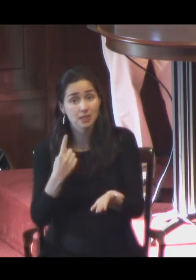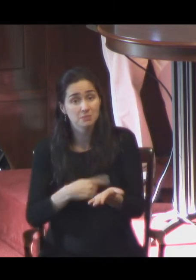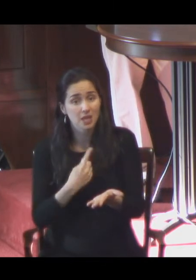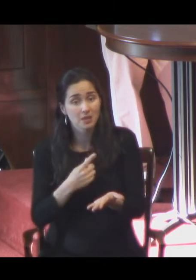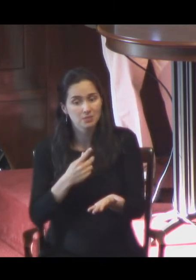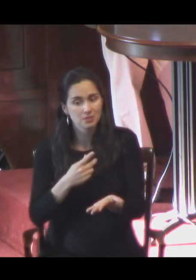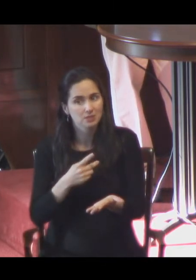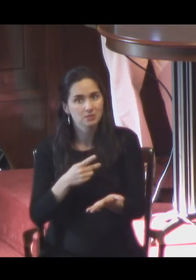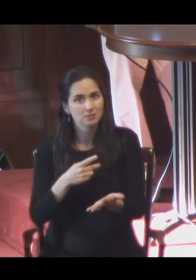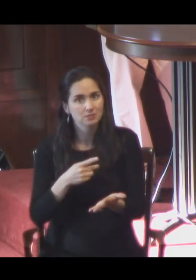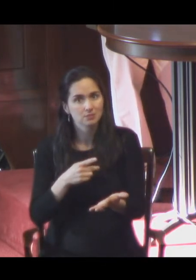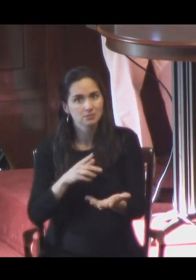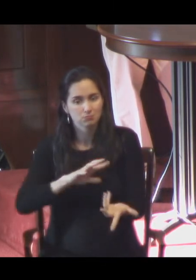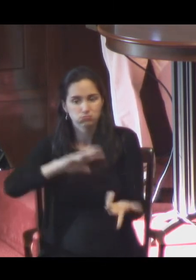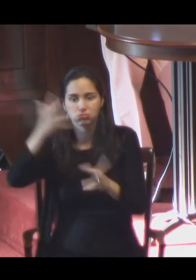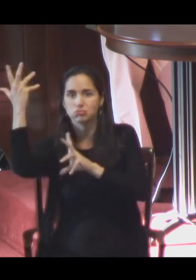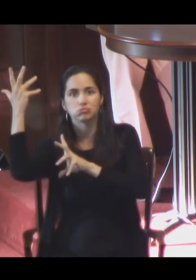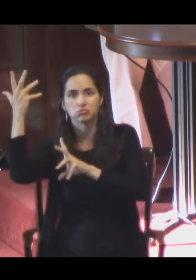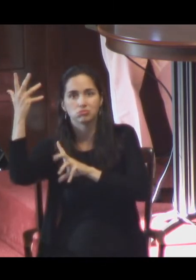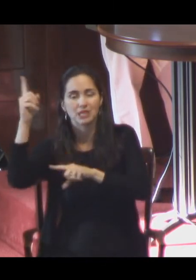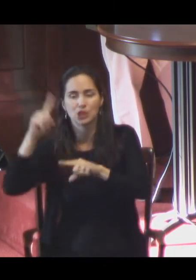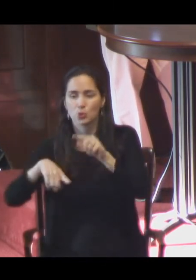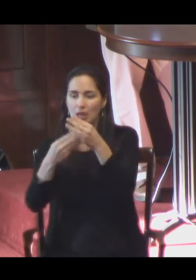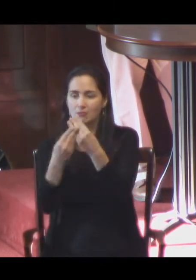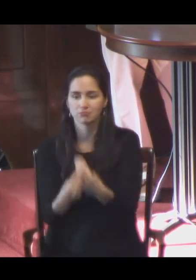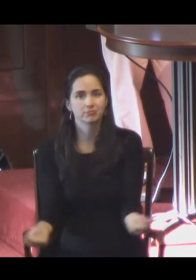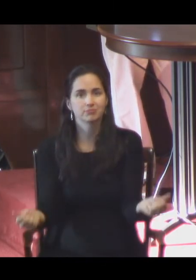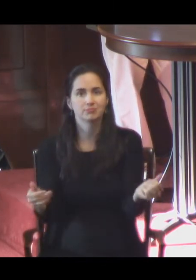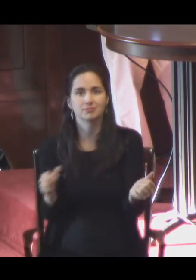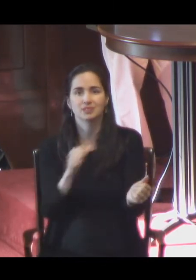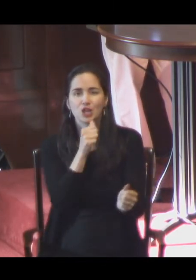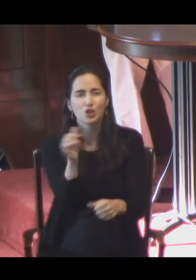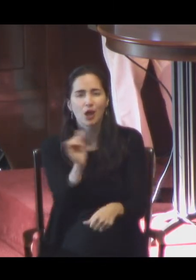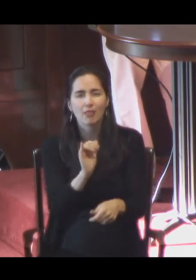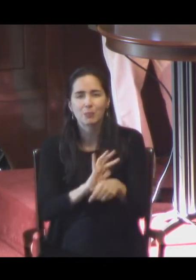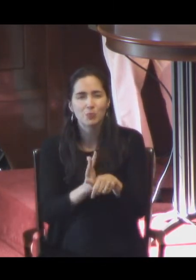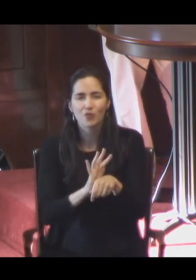like it does in a Hollywood movie. But it's real.